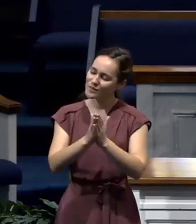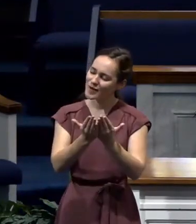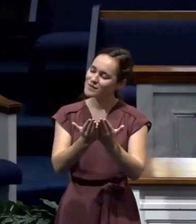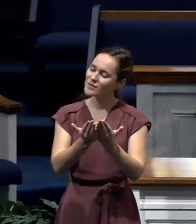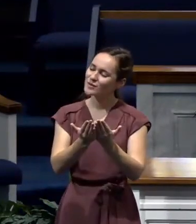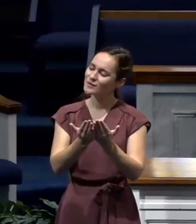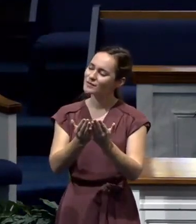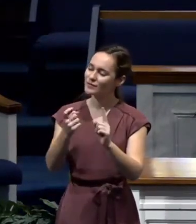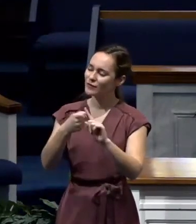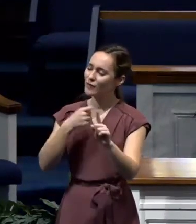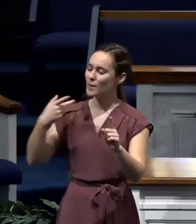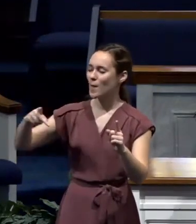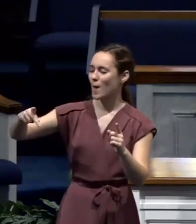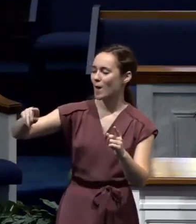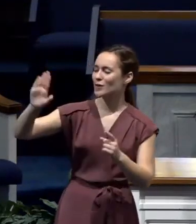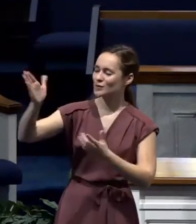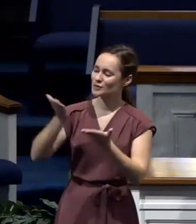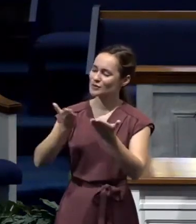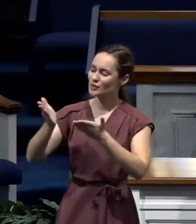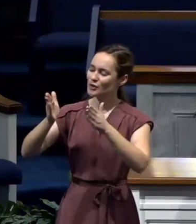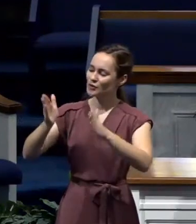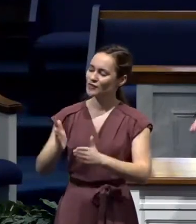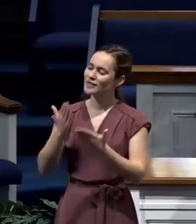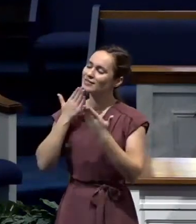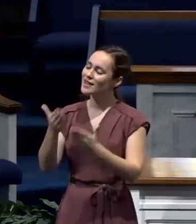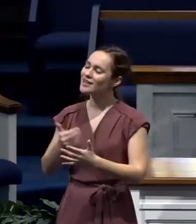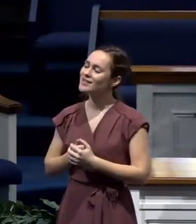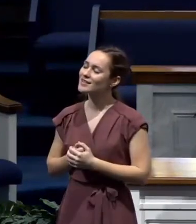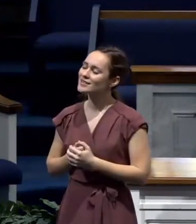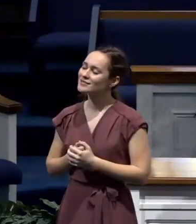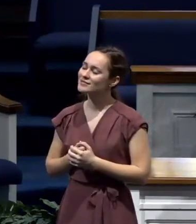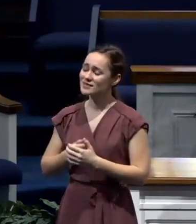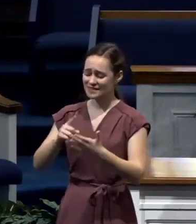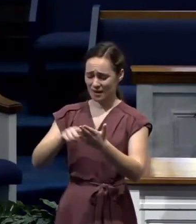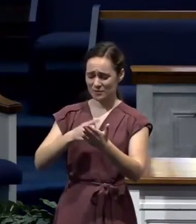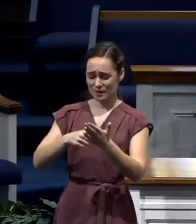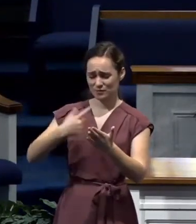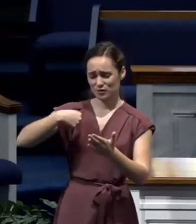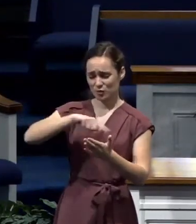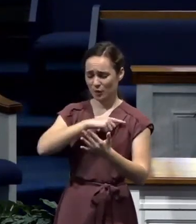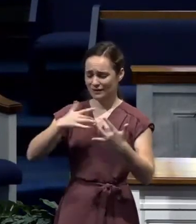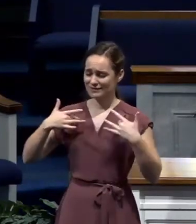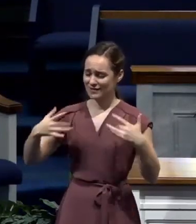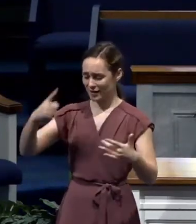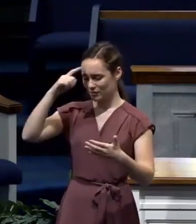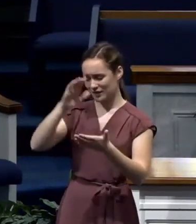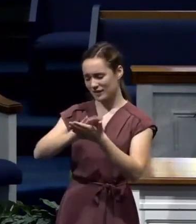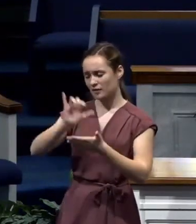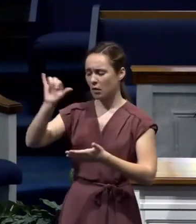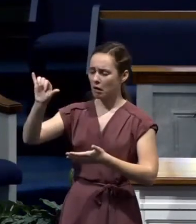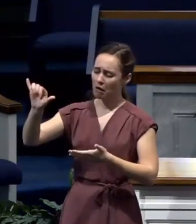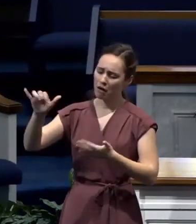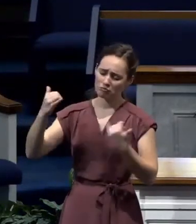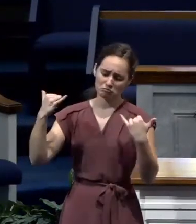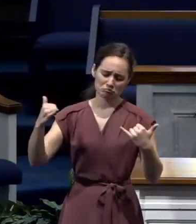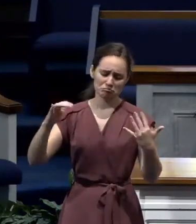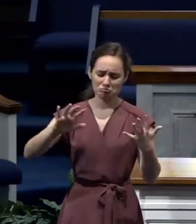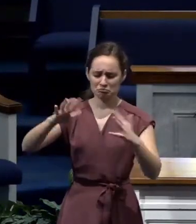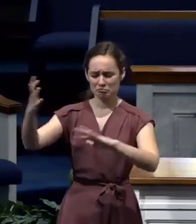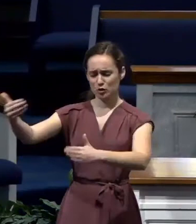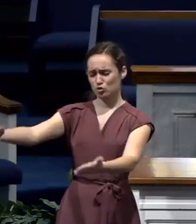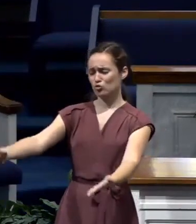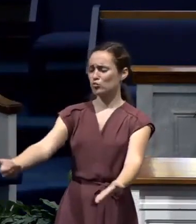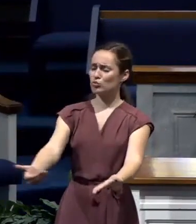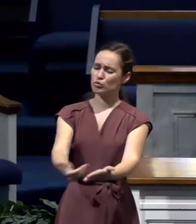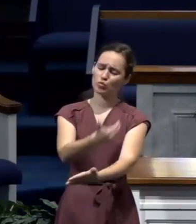servant, the apostle Paul. Sometimes, Lord, we have a tendency to think that what we're going through is new and unique and no one's ever had to go through